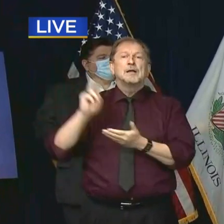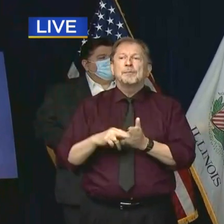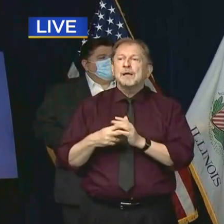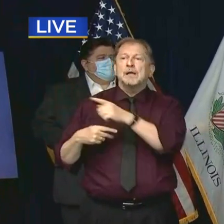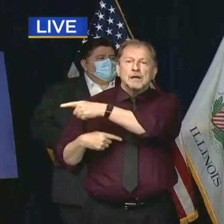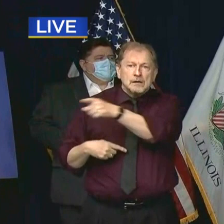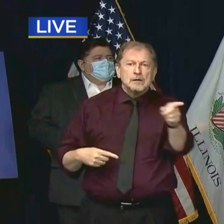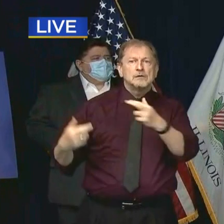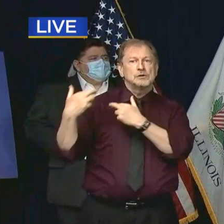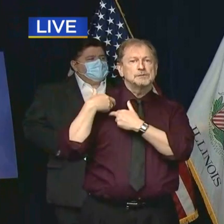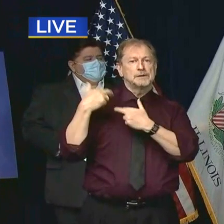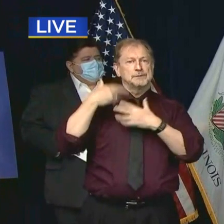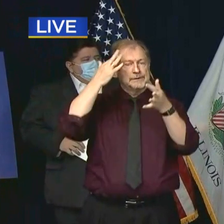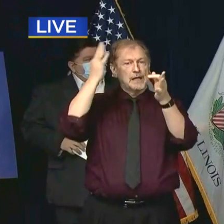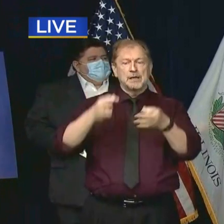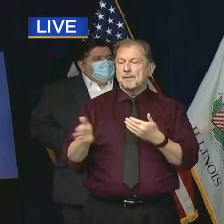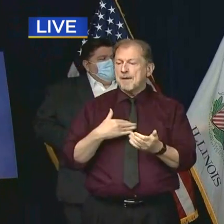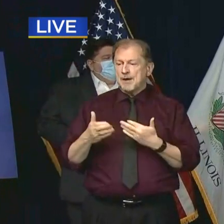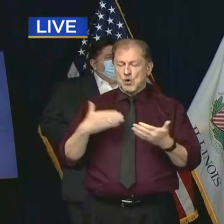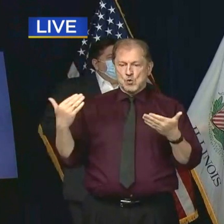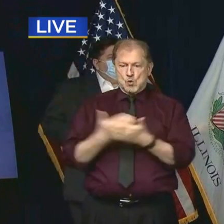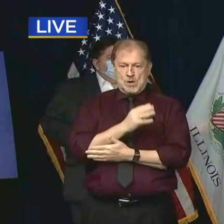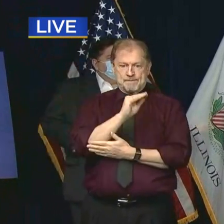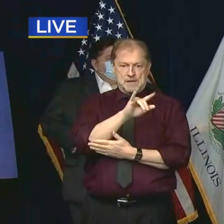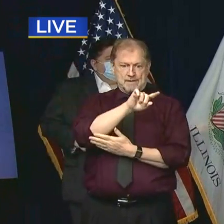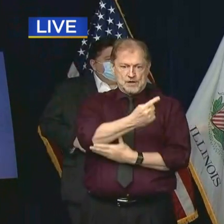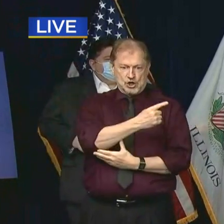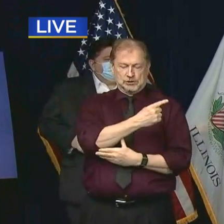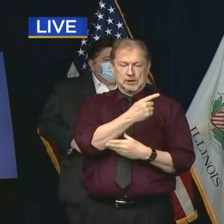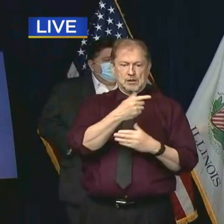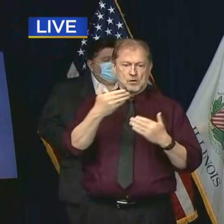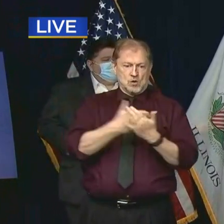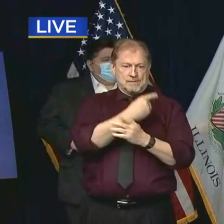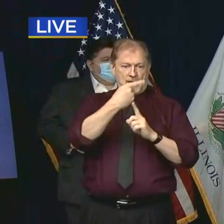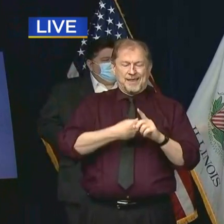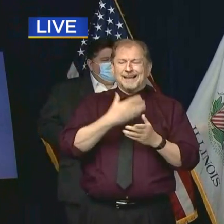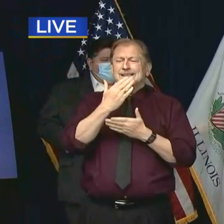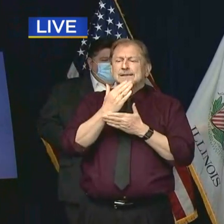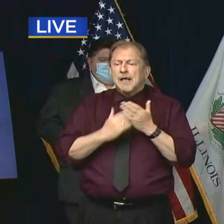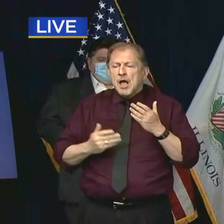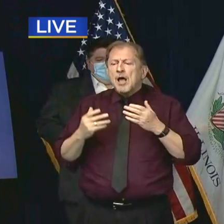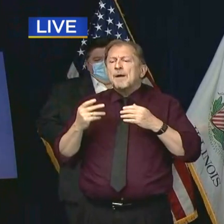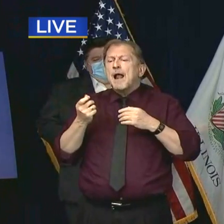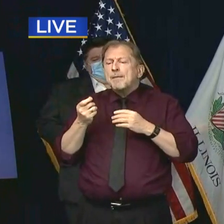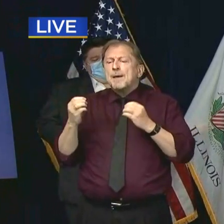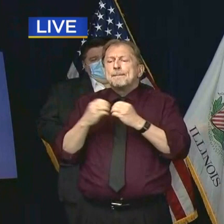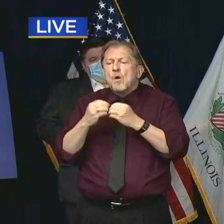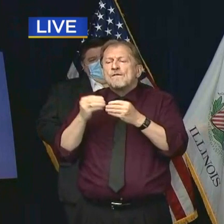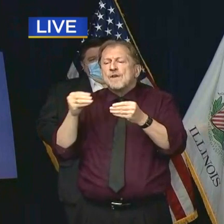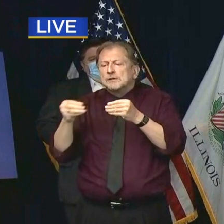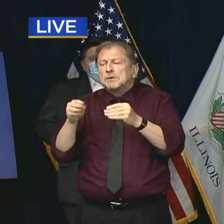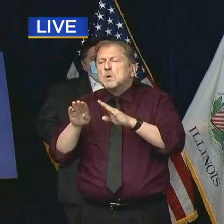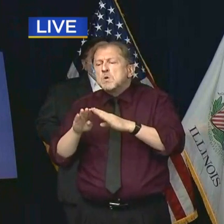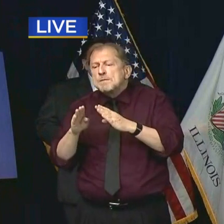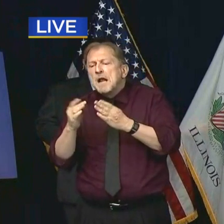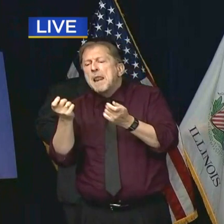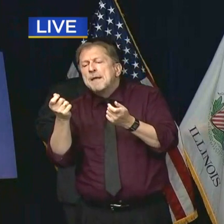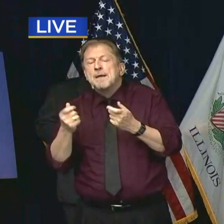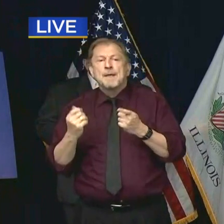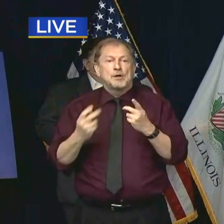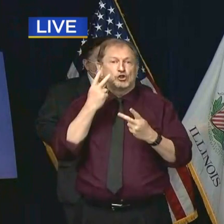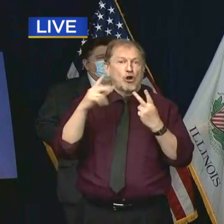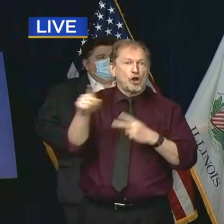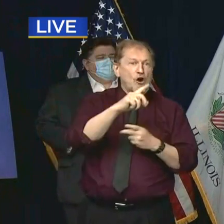despite the fact that the month has changed. I know that some places are more open in a limited capacity. Maybe you see your friends